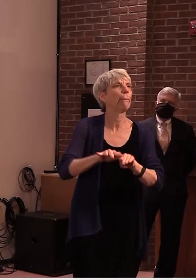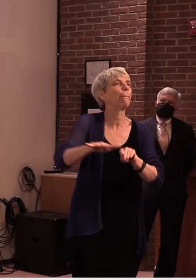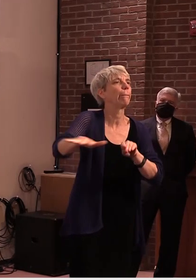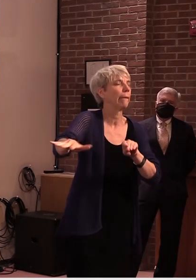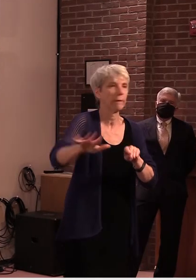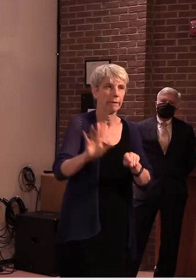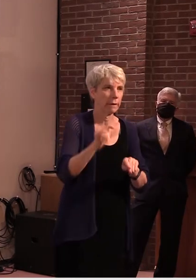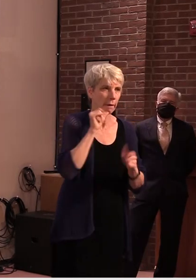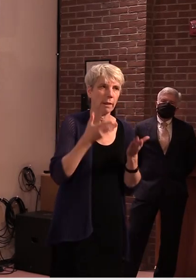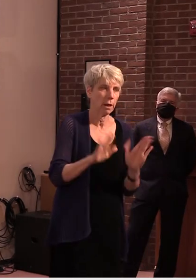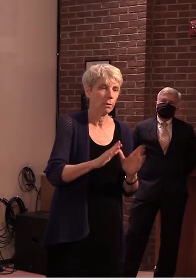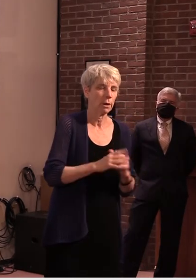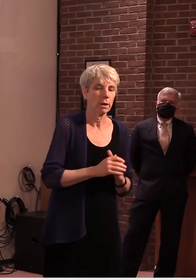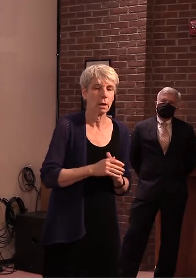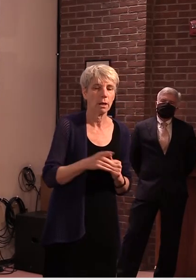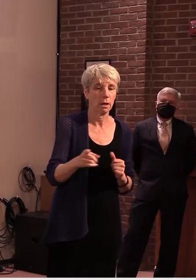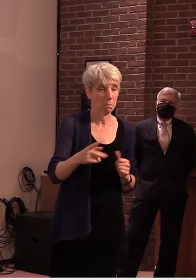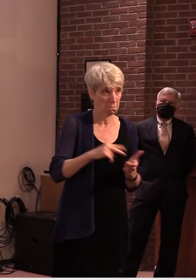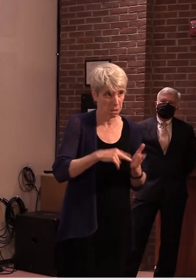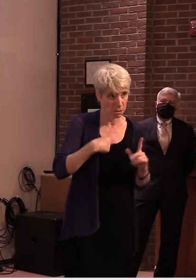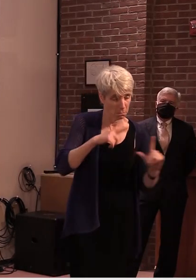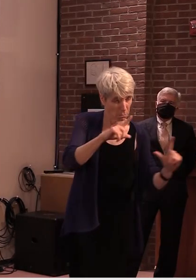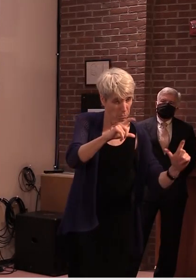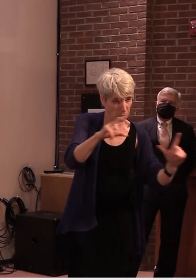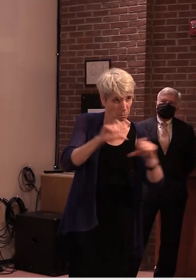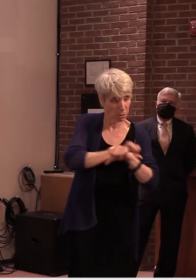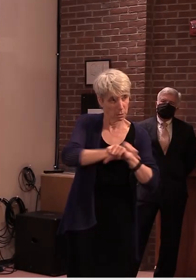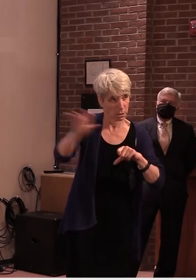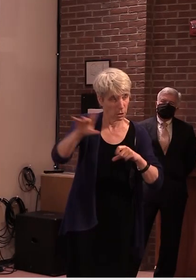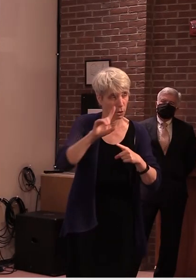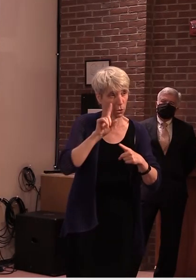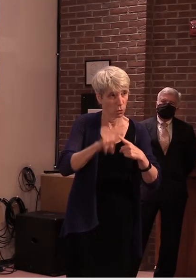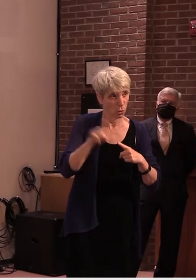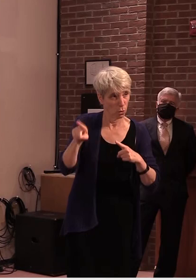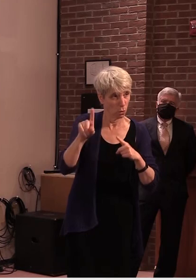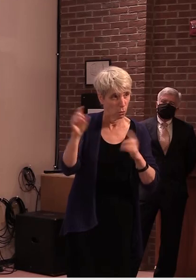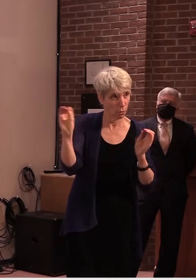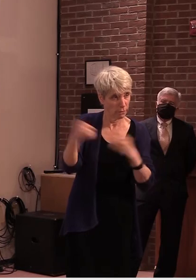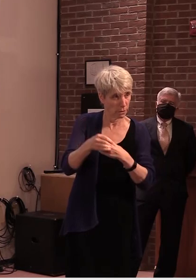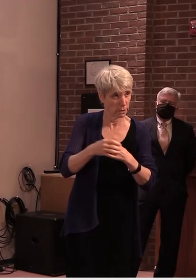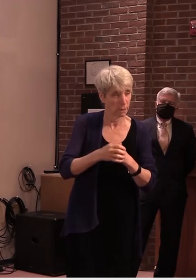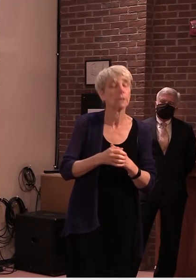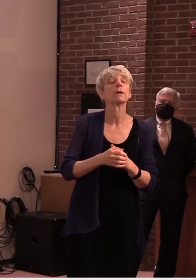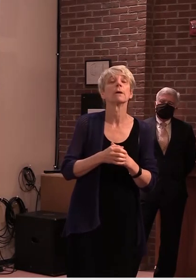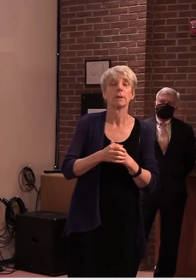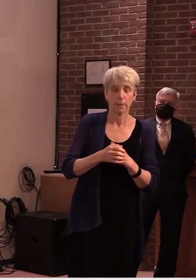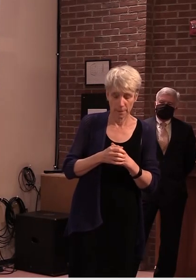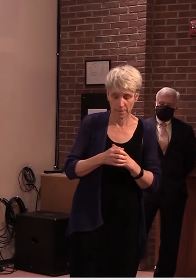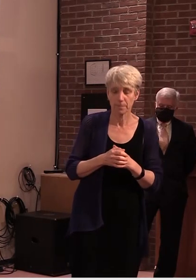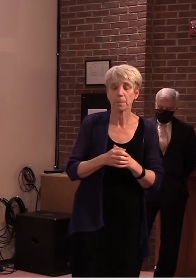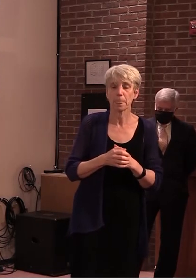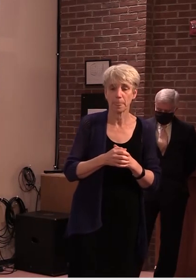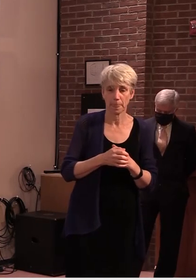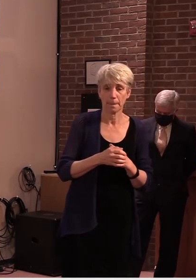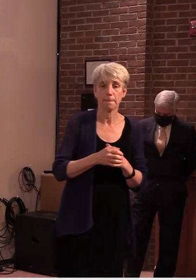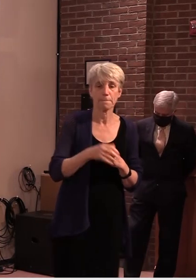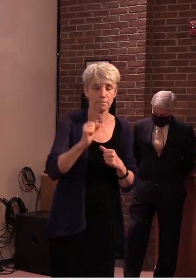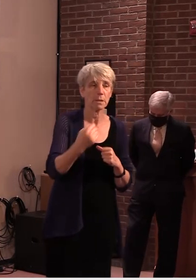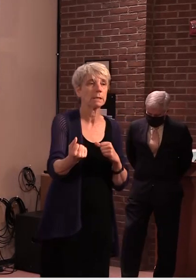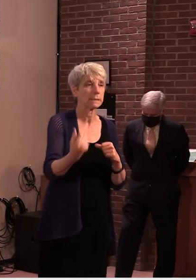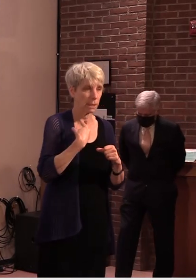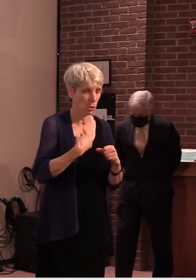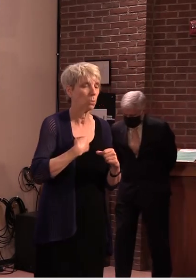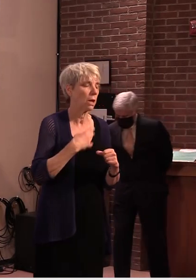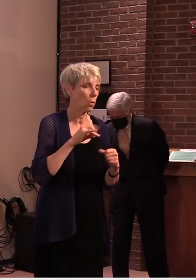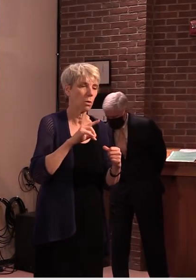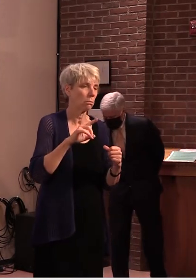so i'd have to get photos and send them along to aaf and on yeah you could here or to me